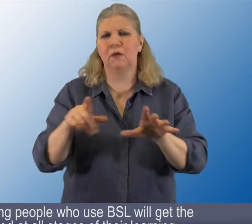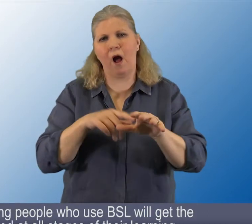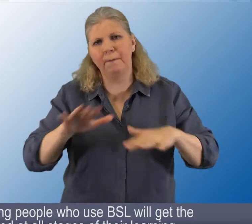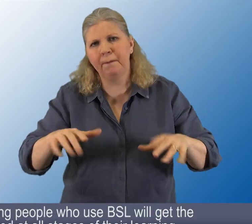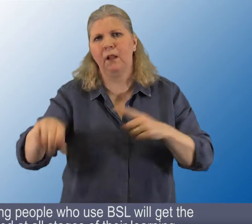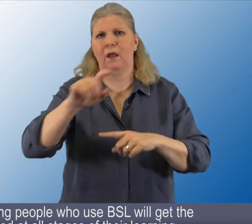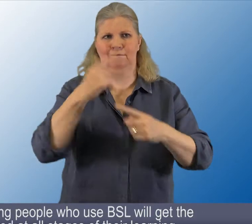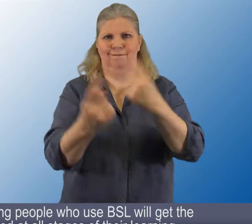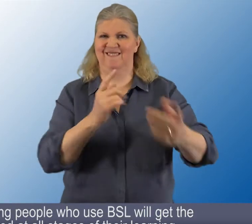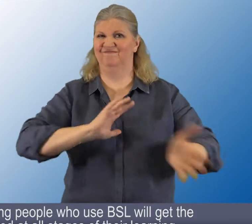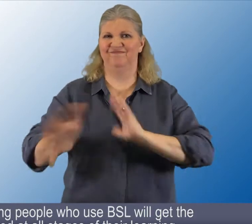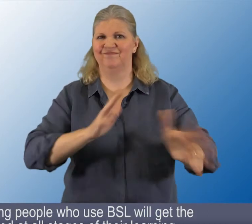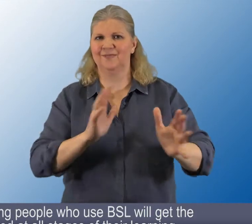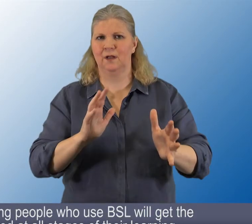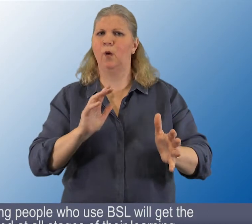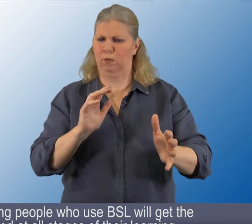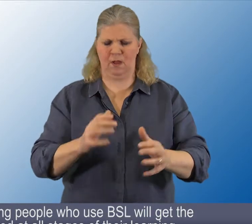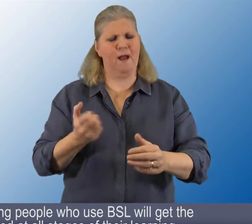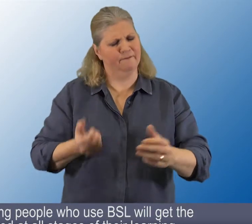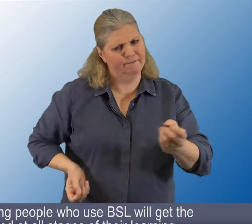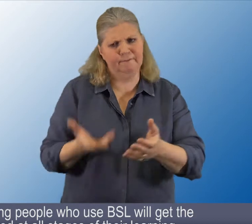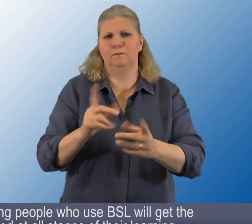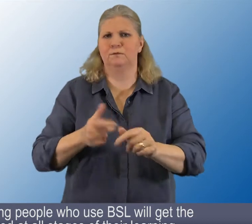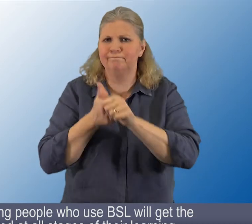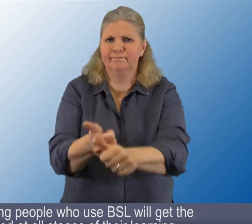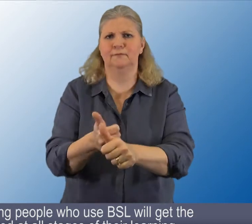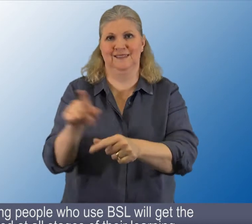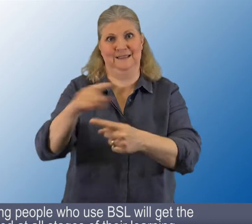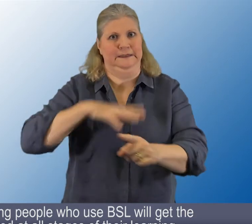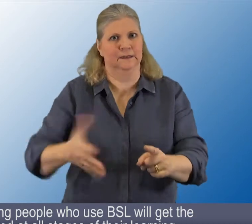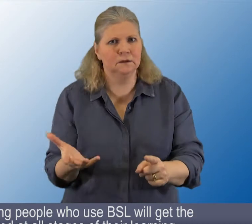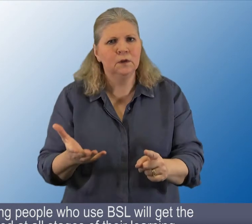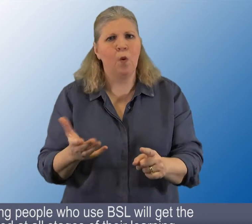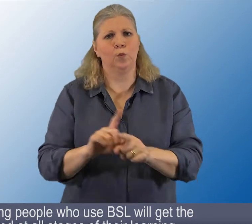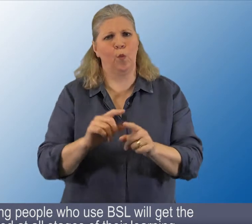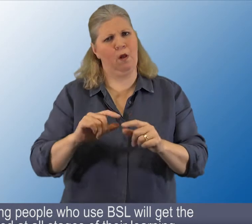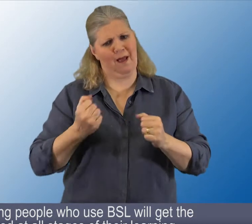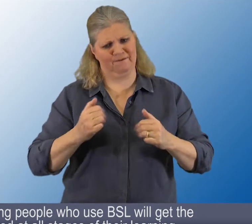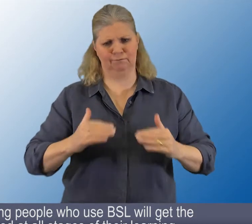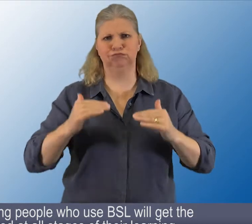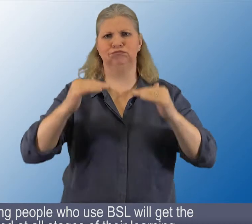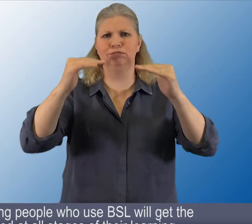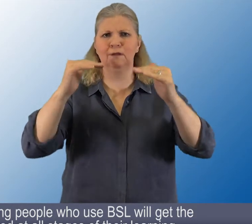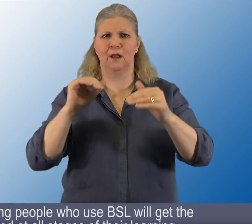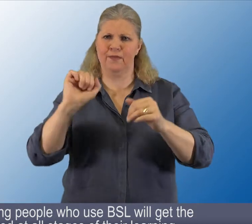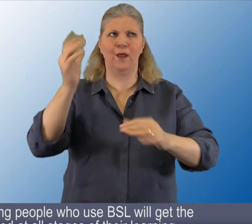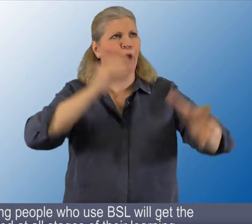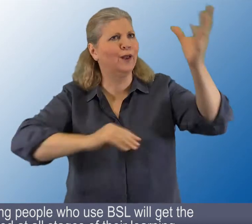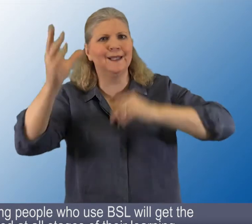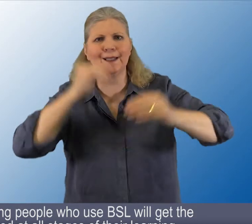Children and young people who use BSL will get the support they need at all stages of their learning, so that they can reach their full potential.